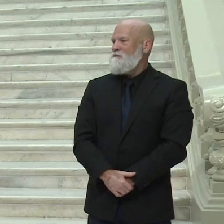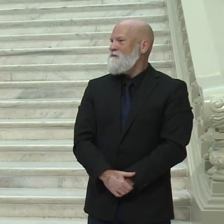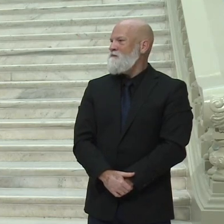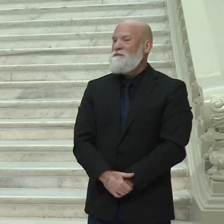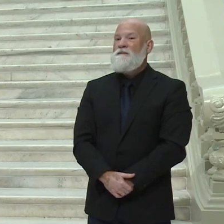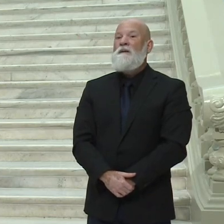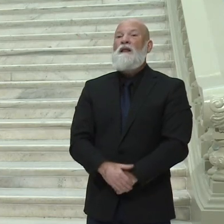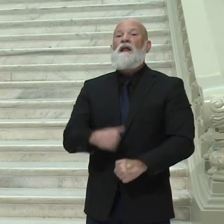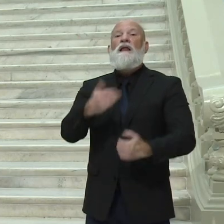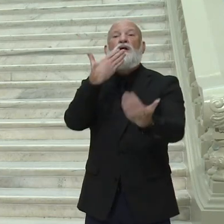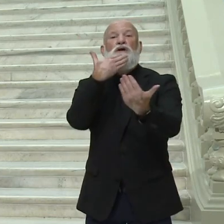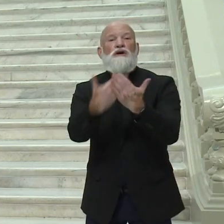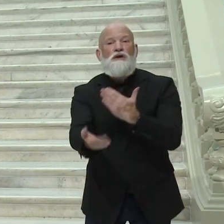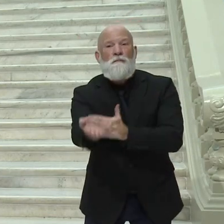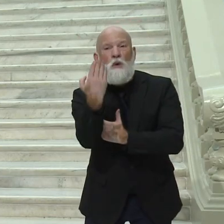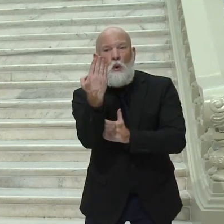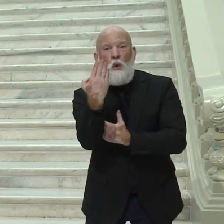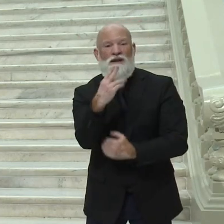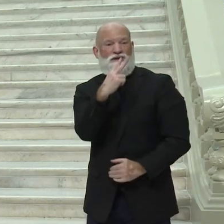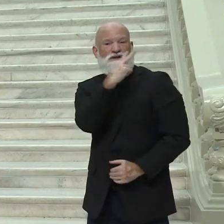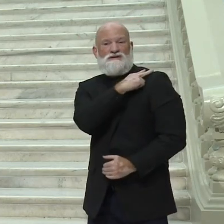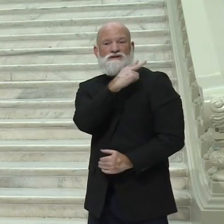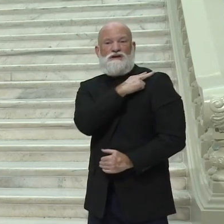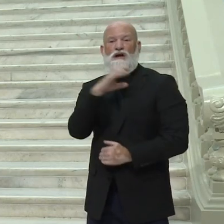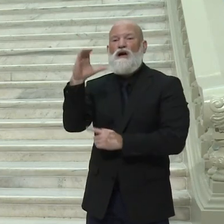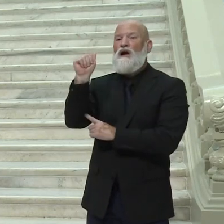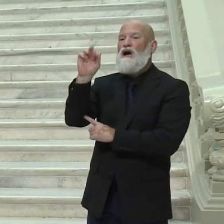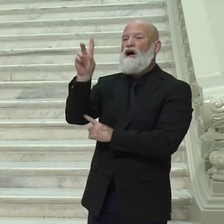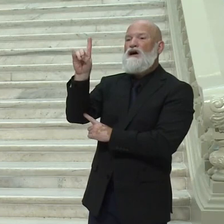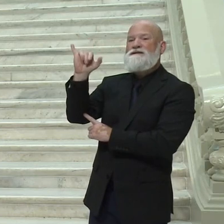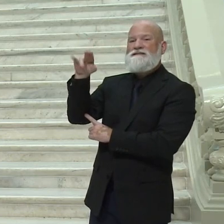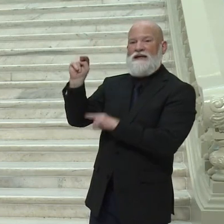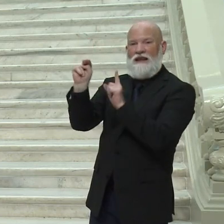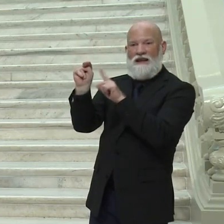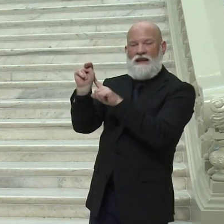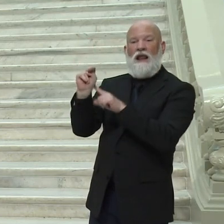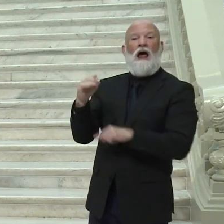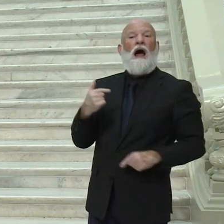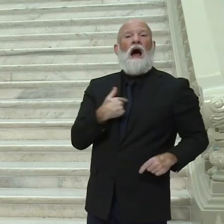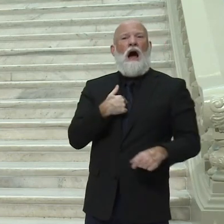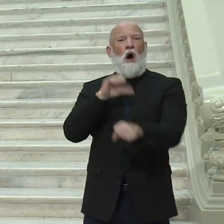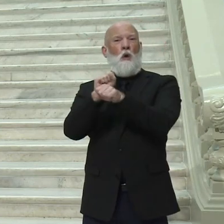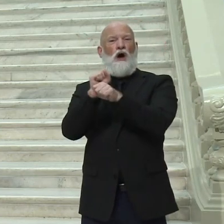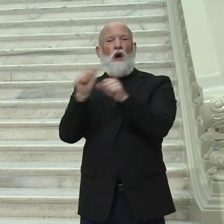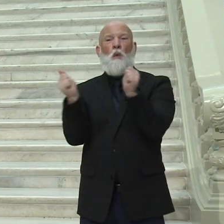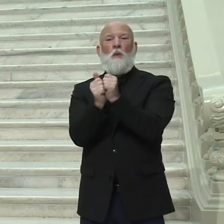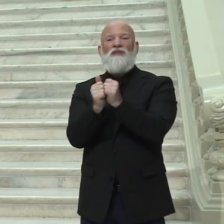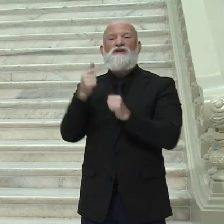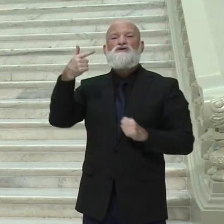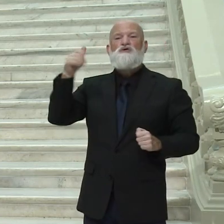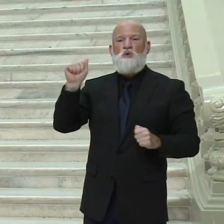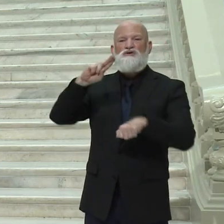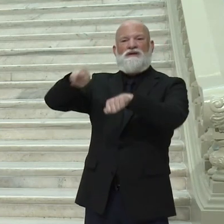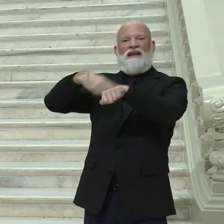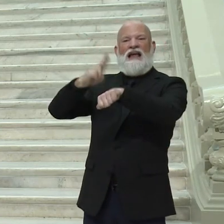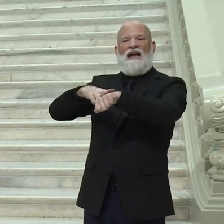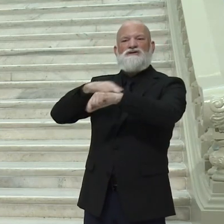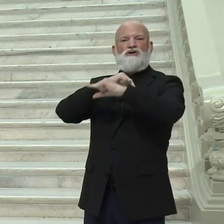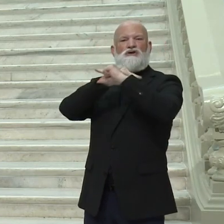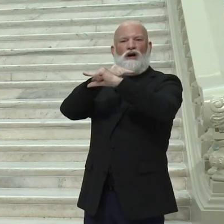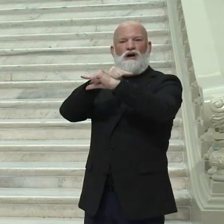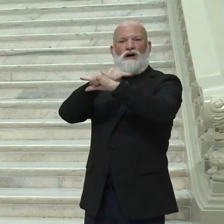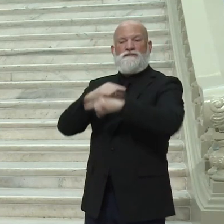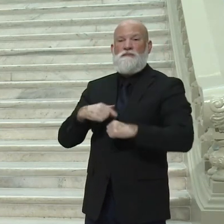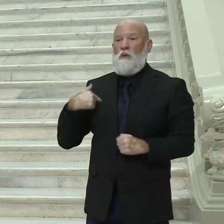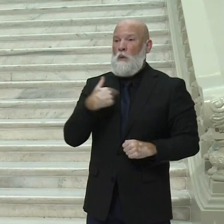Good morning. I'm Major General Tom Carton. I serve as the Adjutant General for the Georgia National Guard. The Georgia National Guard continues to partner with the Georgia